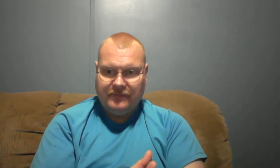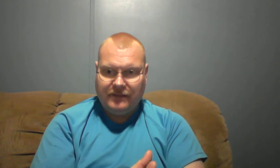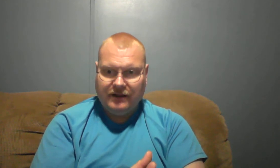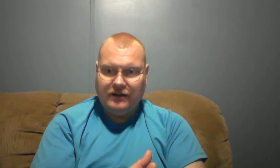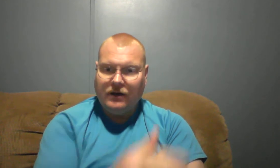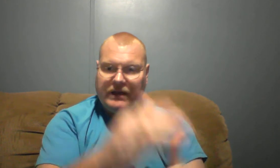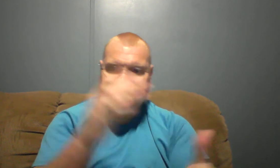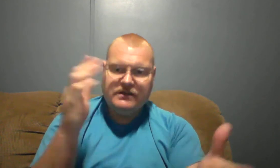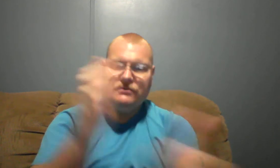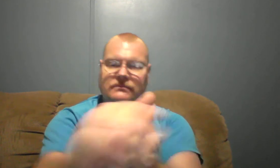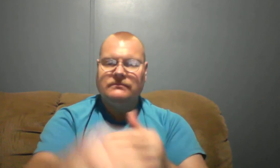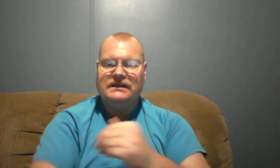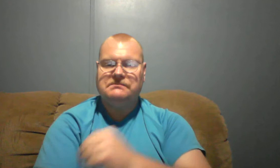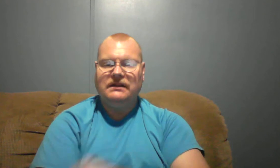and all we have to do is believe.